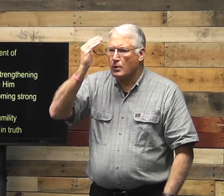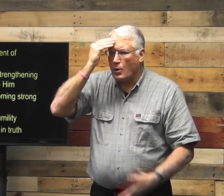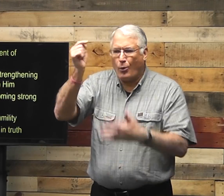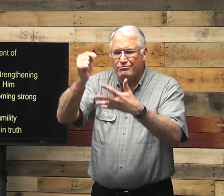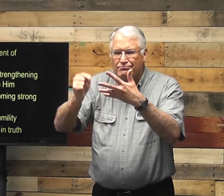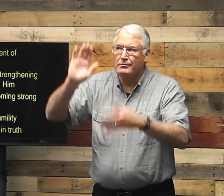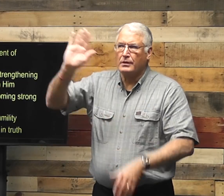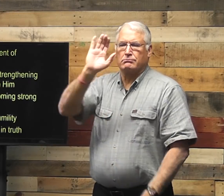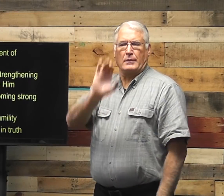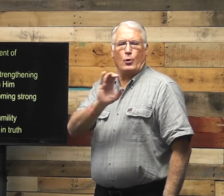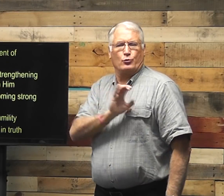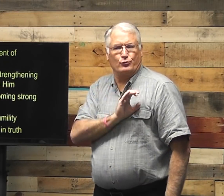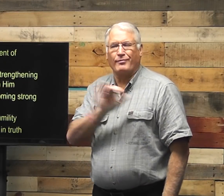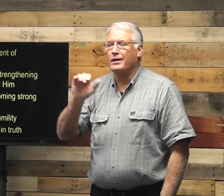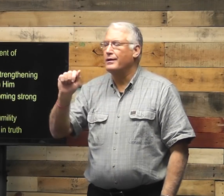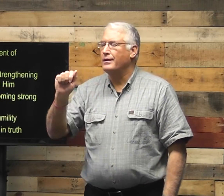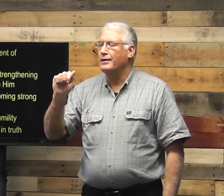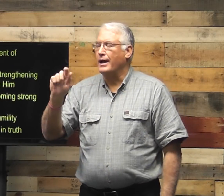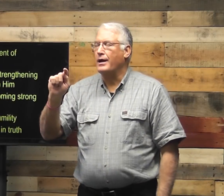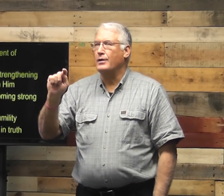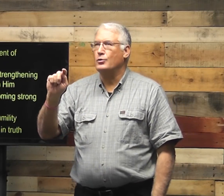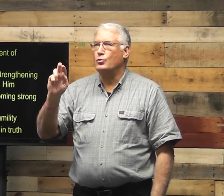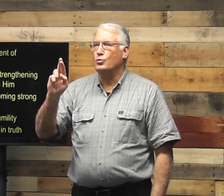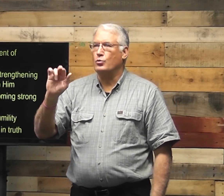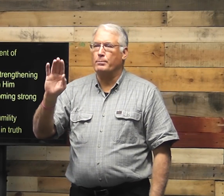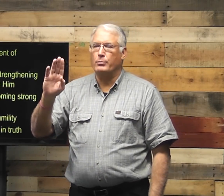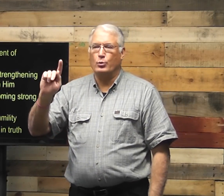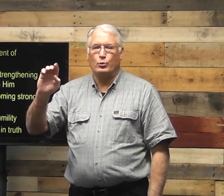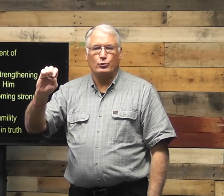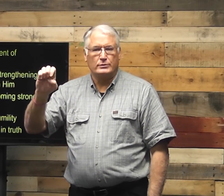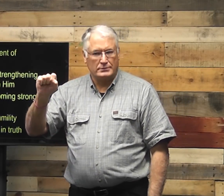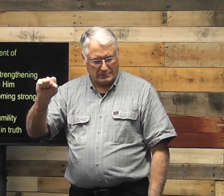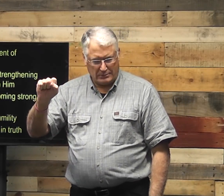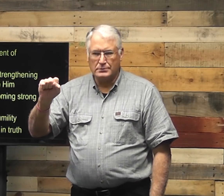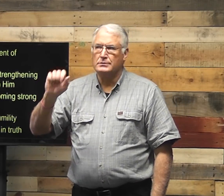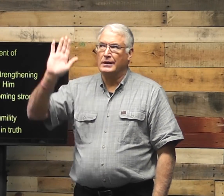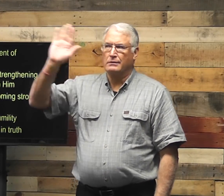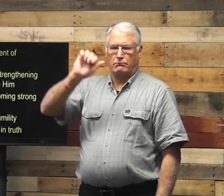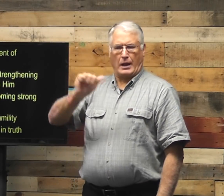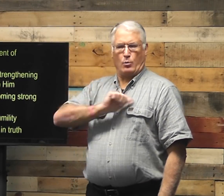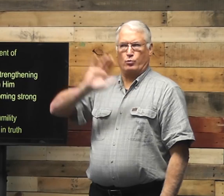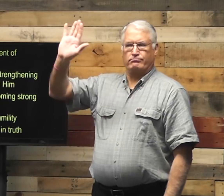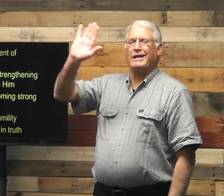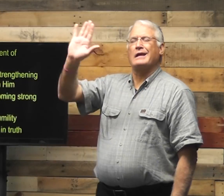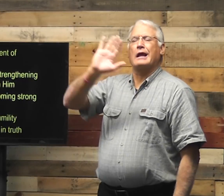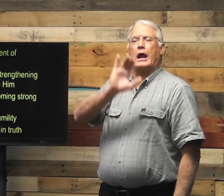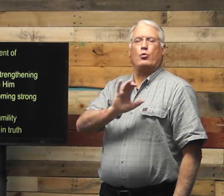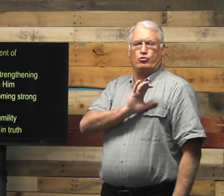who he is. All of the things that are his characteristics, his attributes.